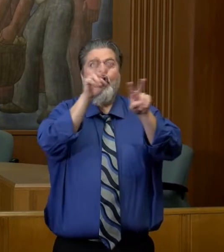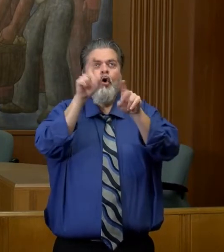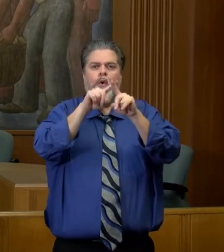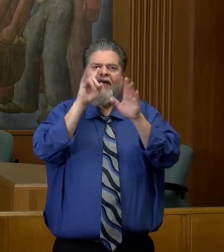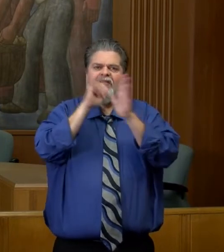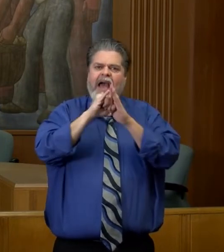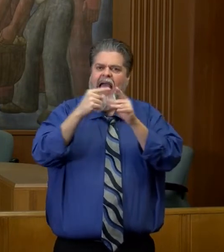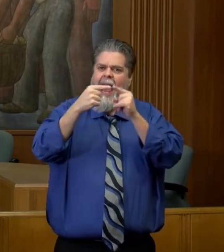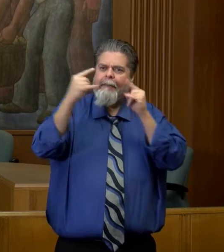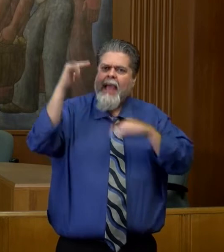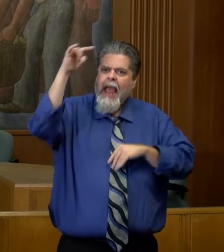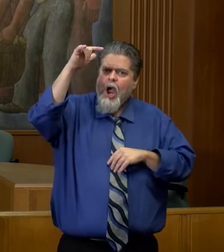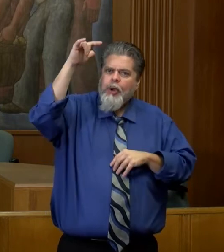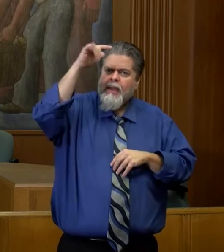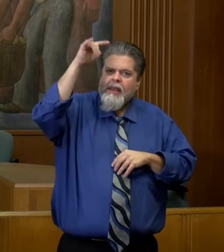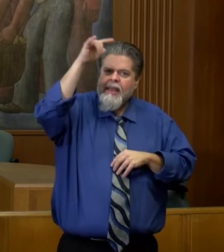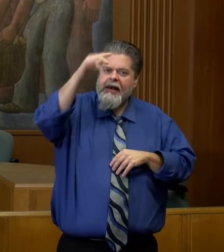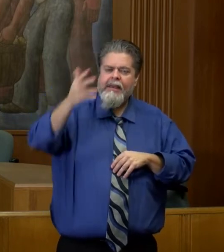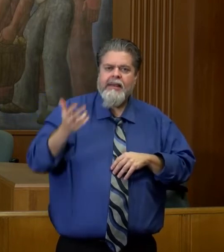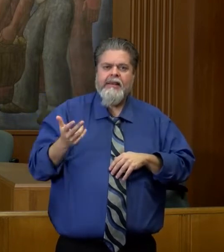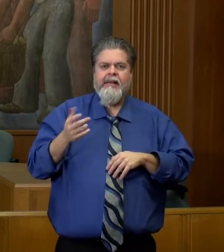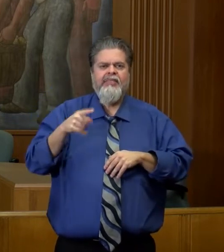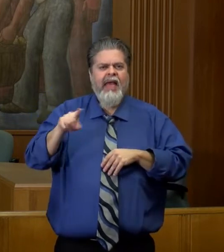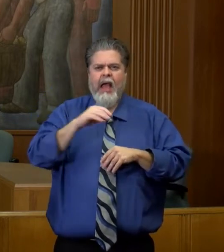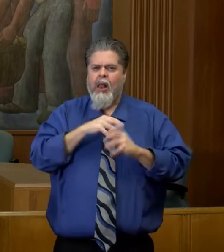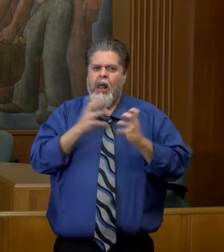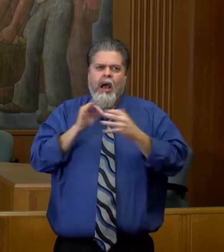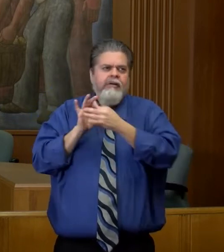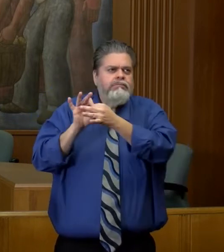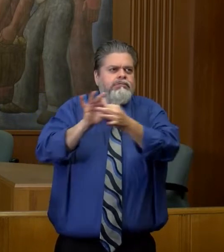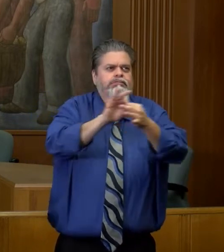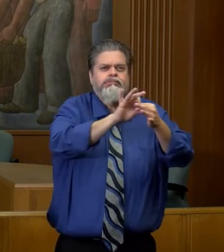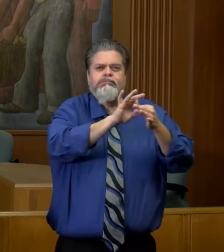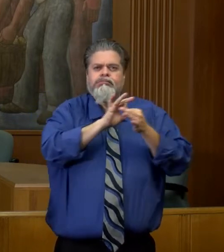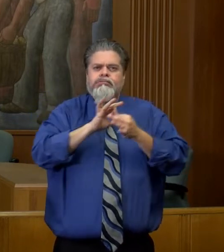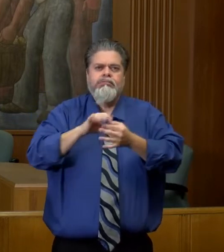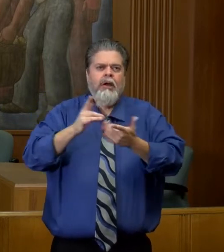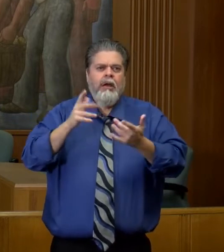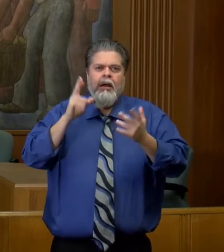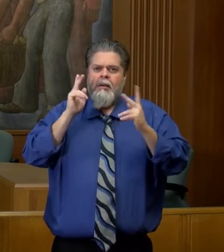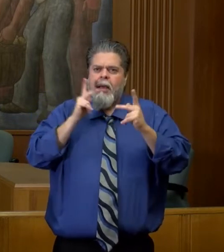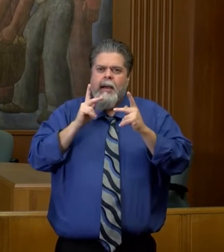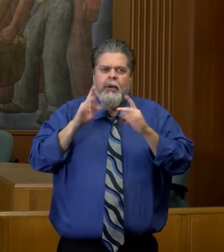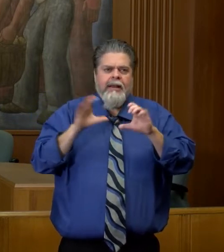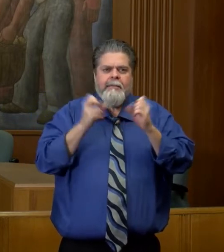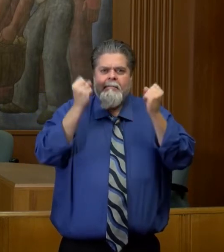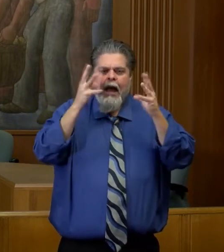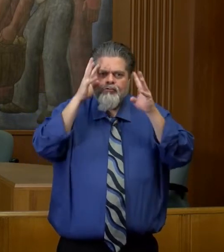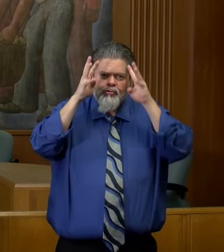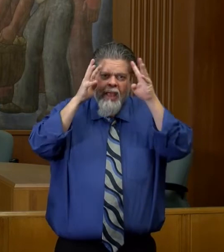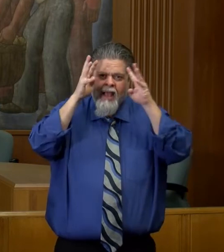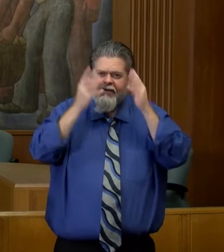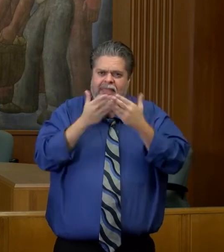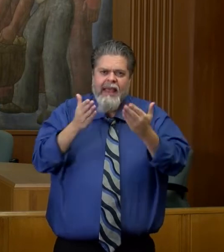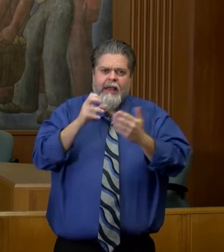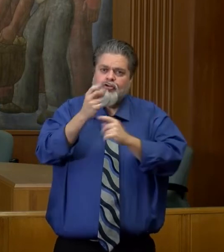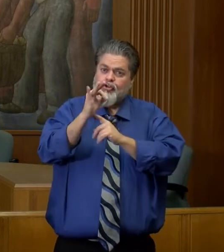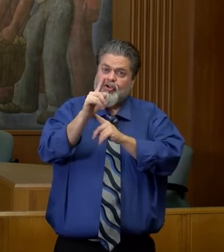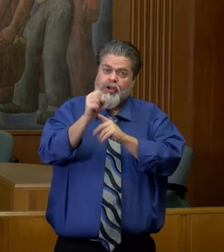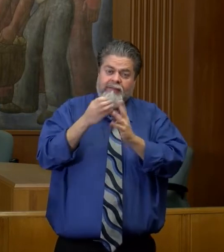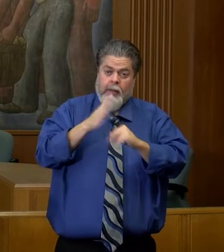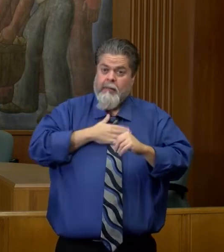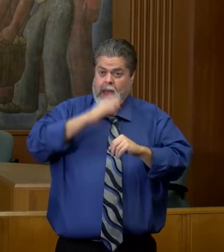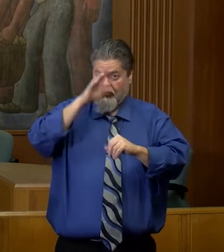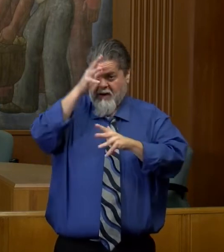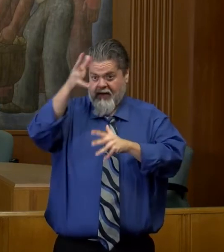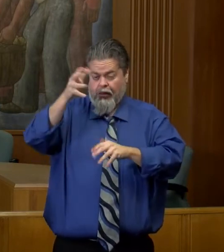all sorts of shifts through the day and through the week. My grandfather was a